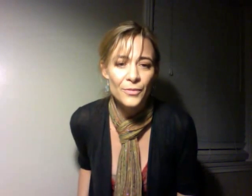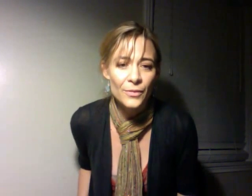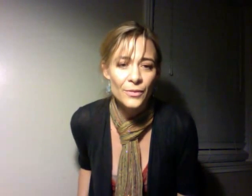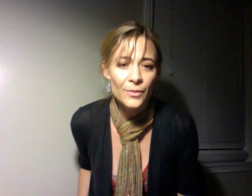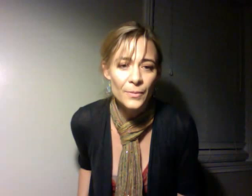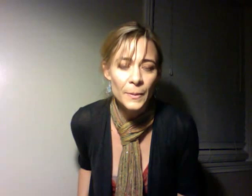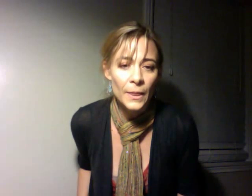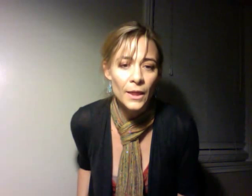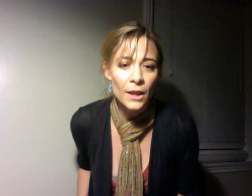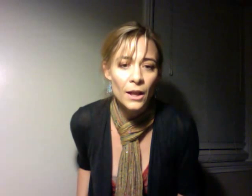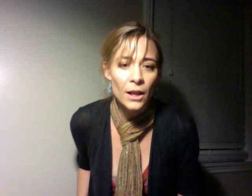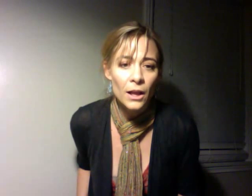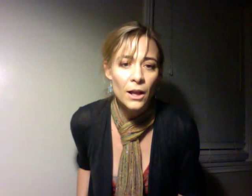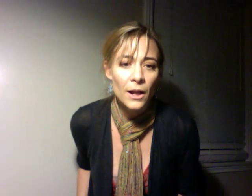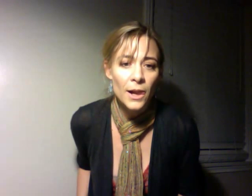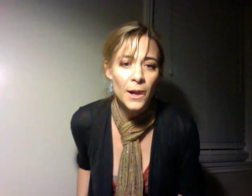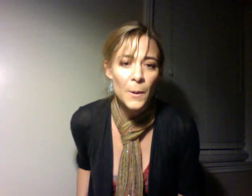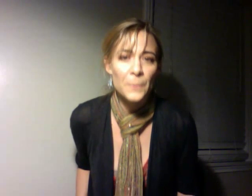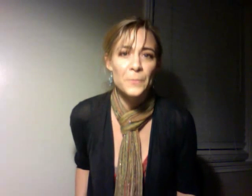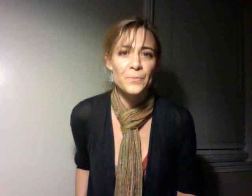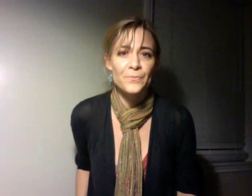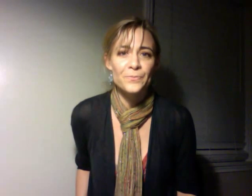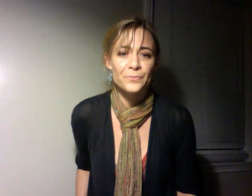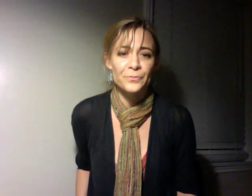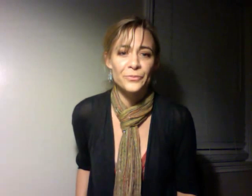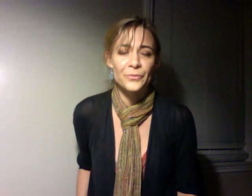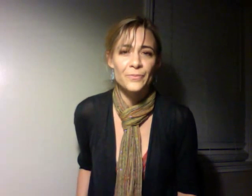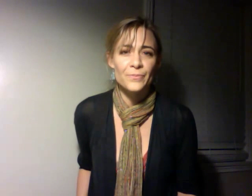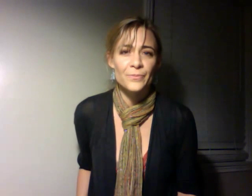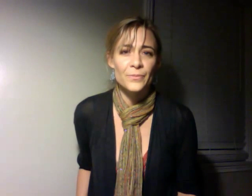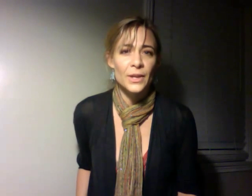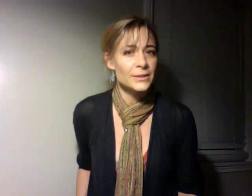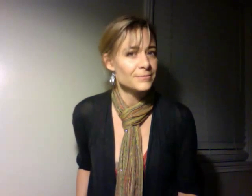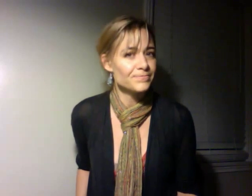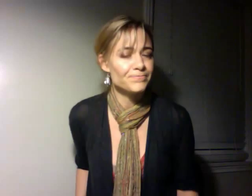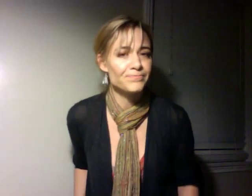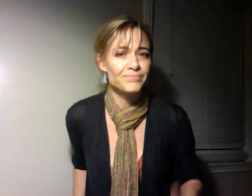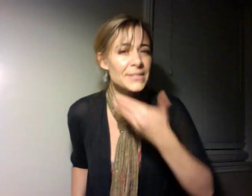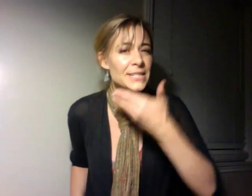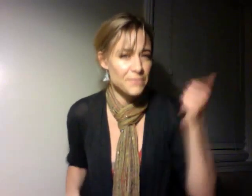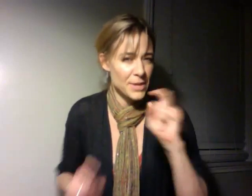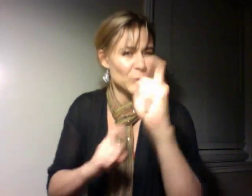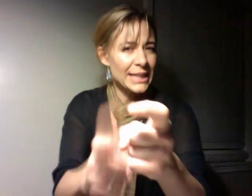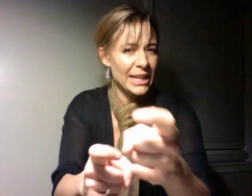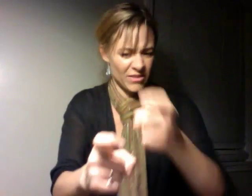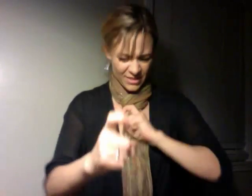barking. You don't hear dogs talking? Don't you remember Miss Towers's rules about singing? It's magic to give than to